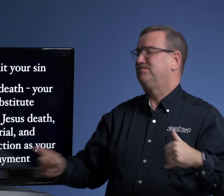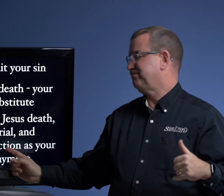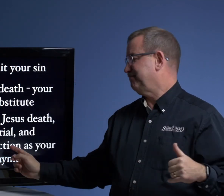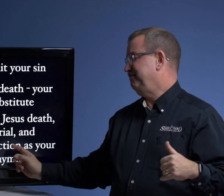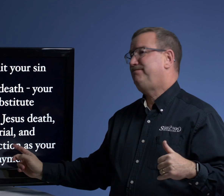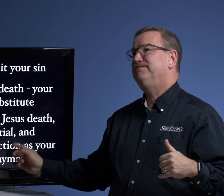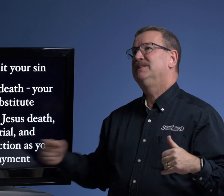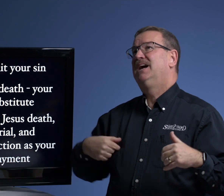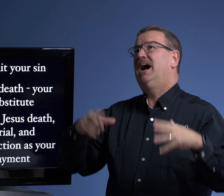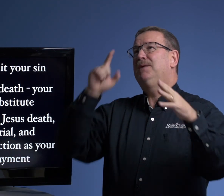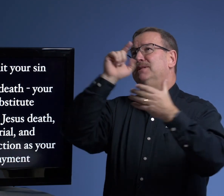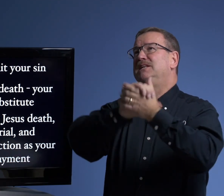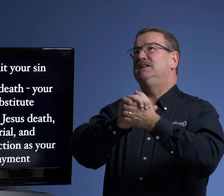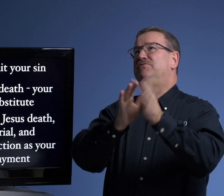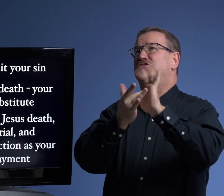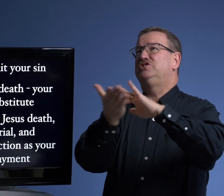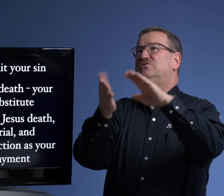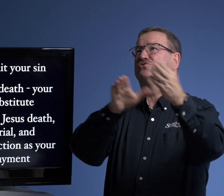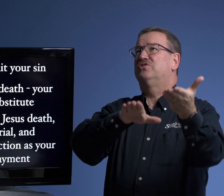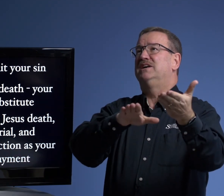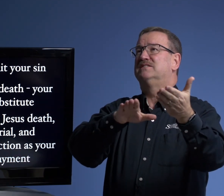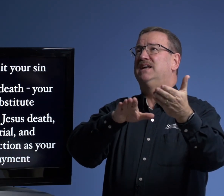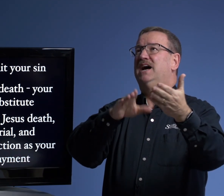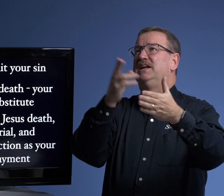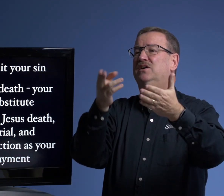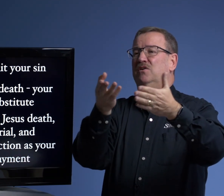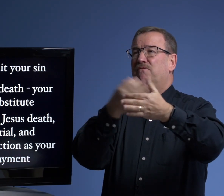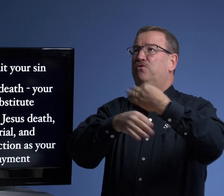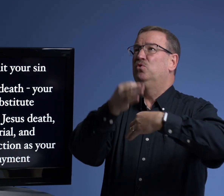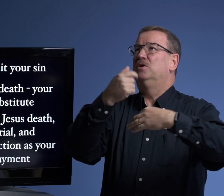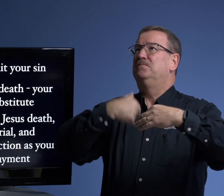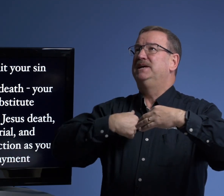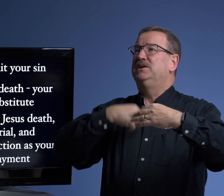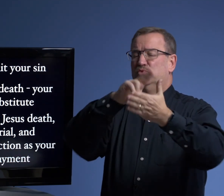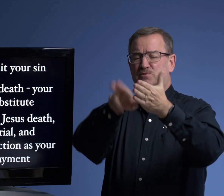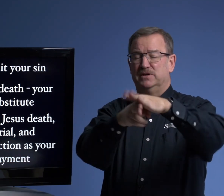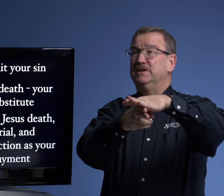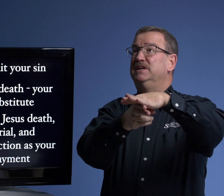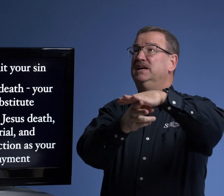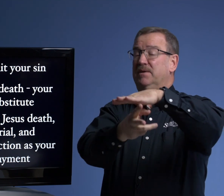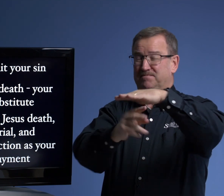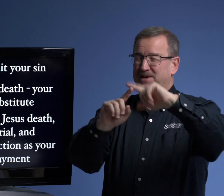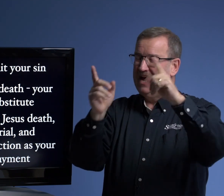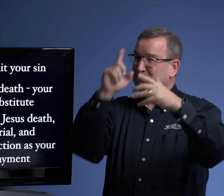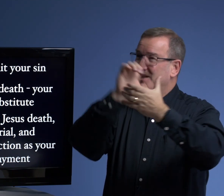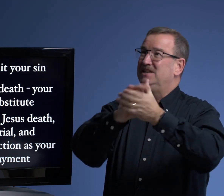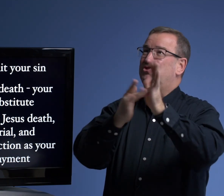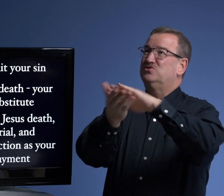I believe that Jesus Christ died for me, was buried. But I believe Jesus